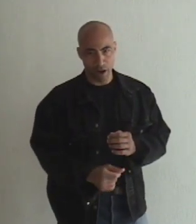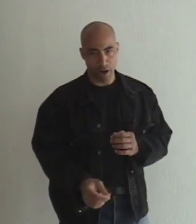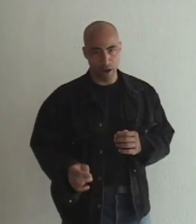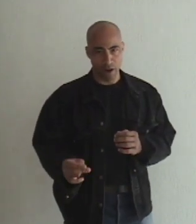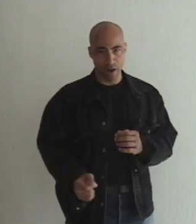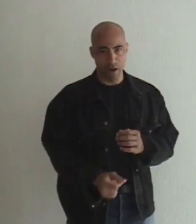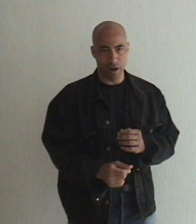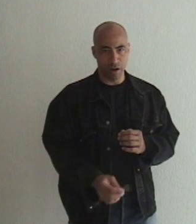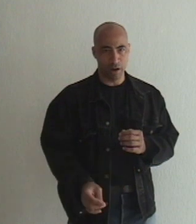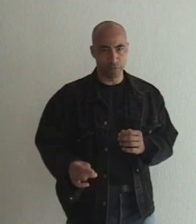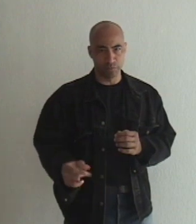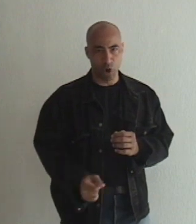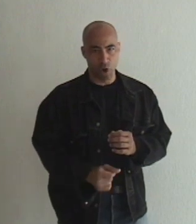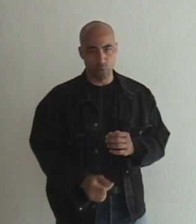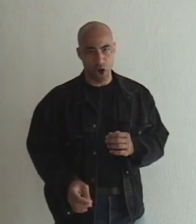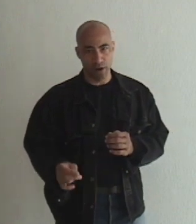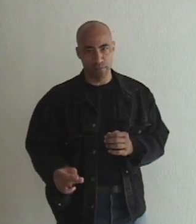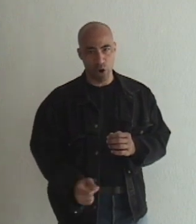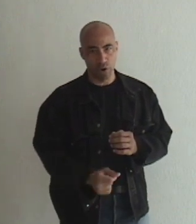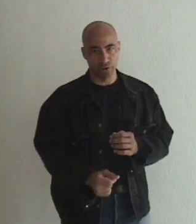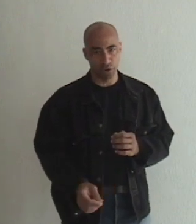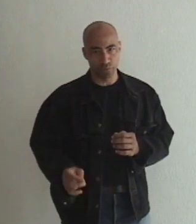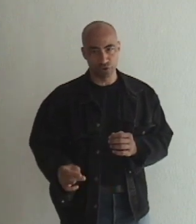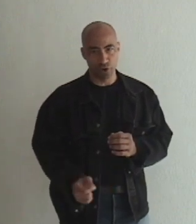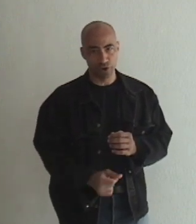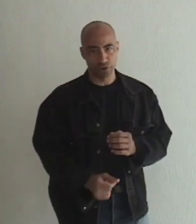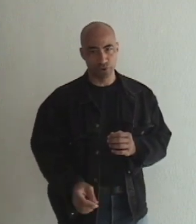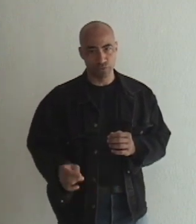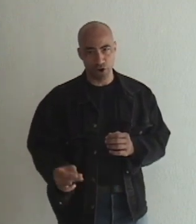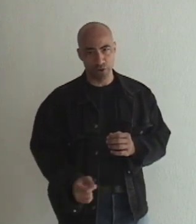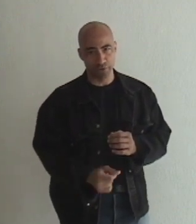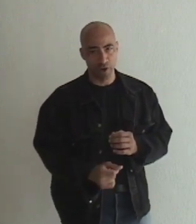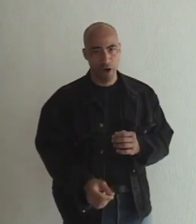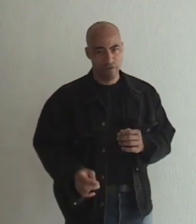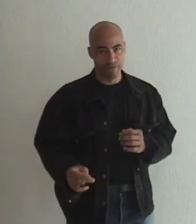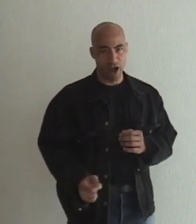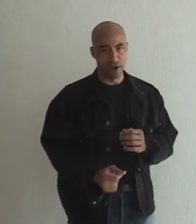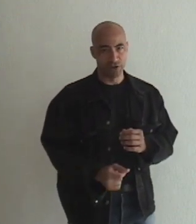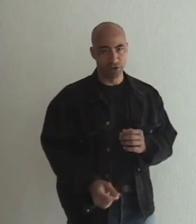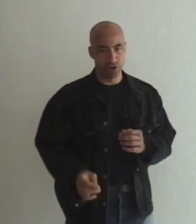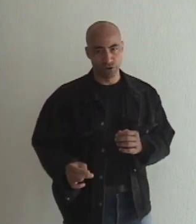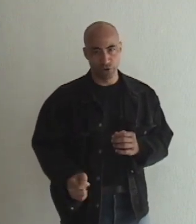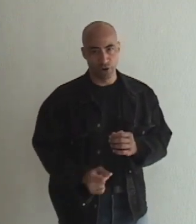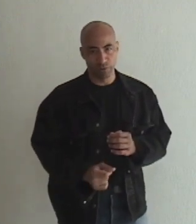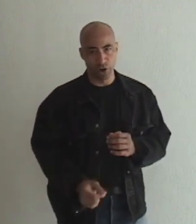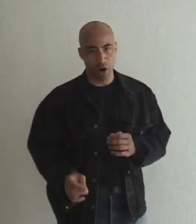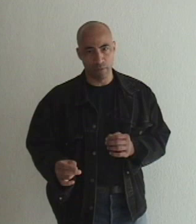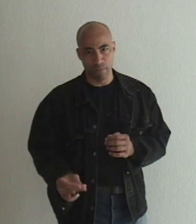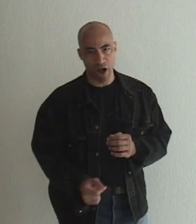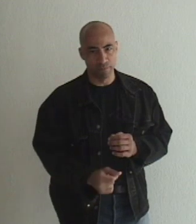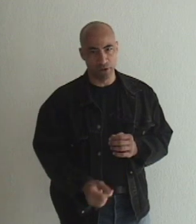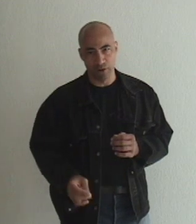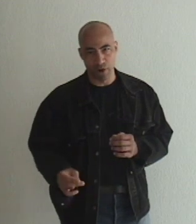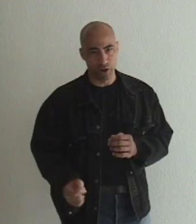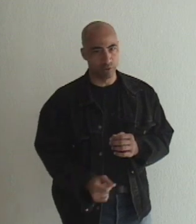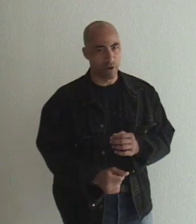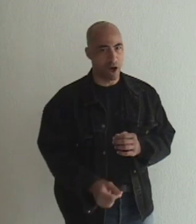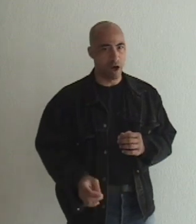I was born one morning when it drizzling rain Fighting the trouble of my little name I